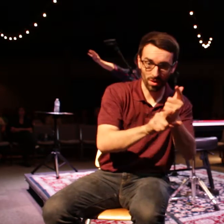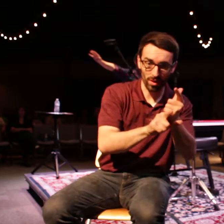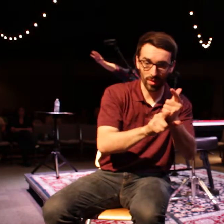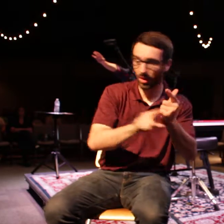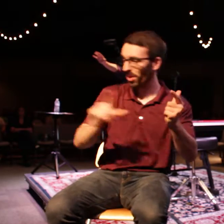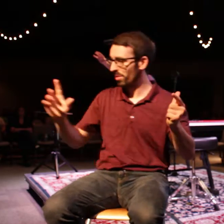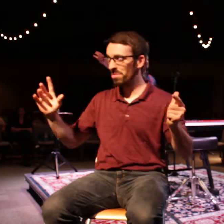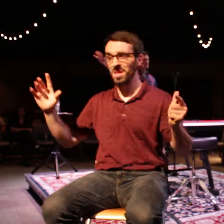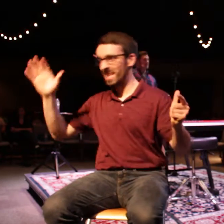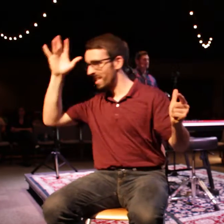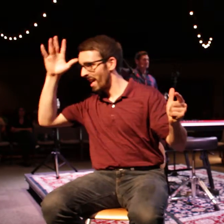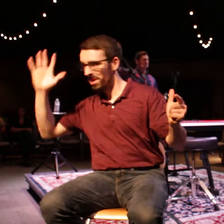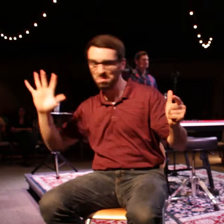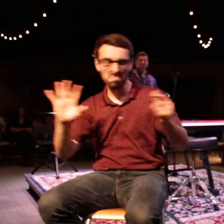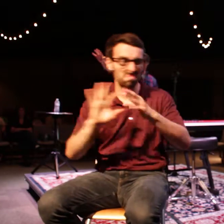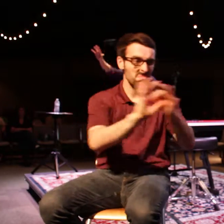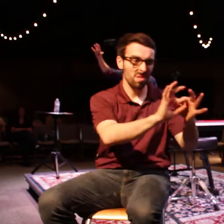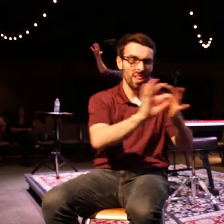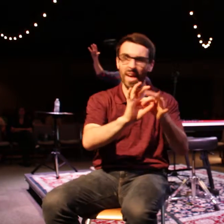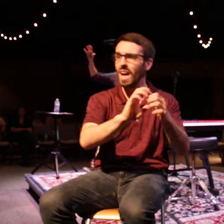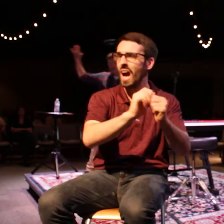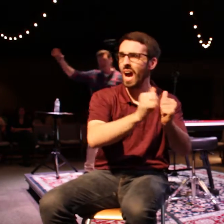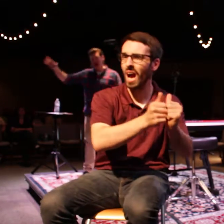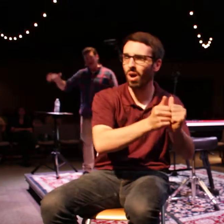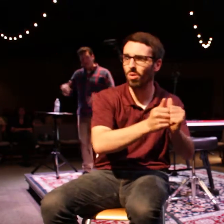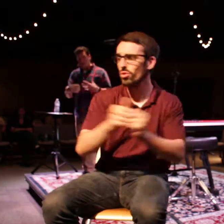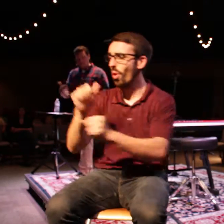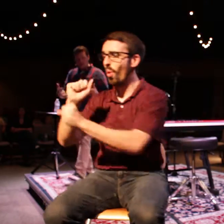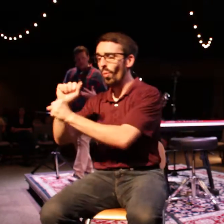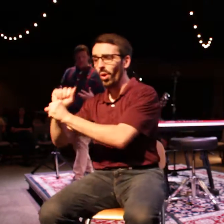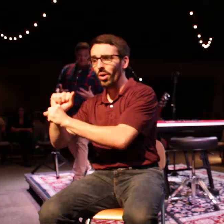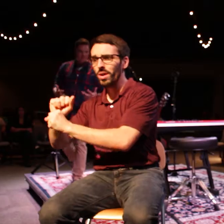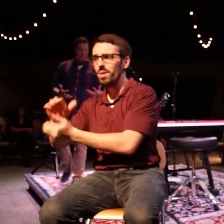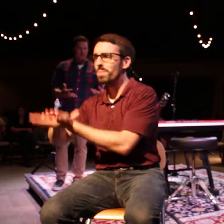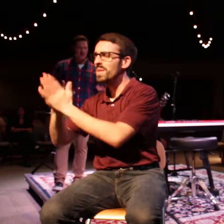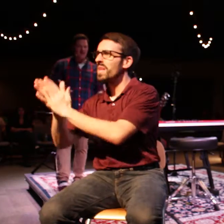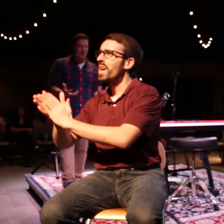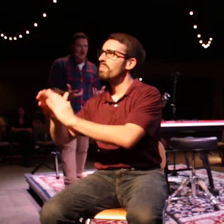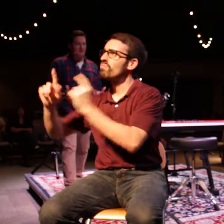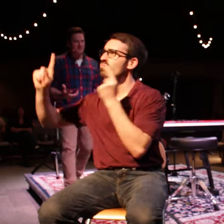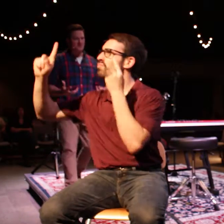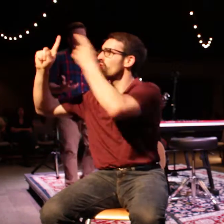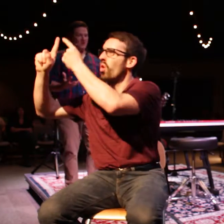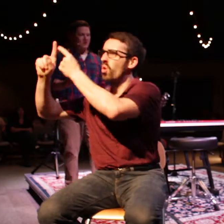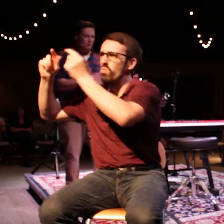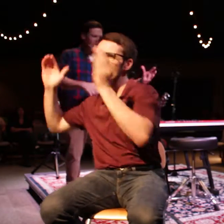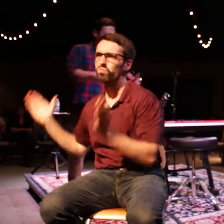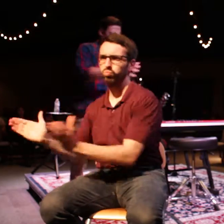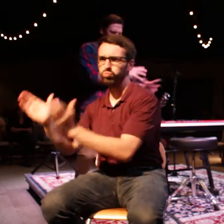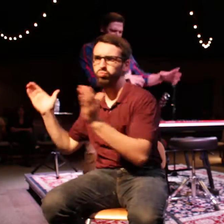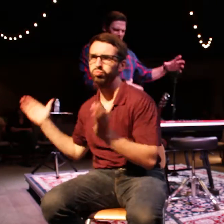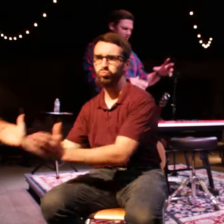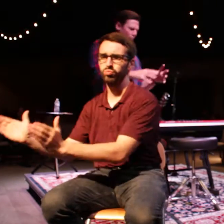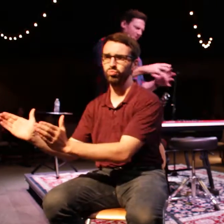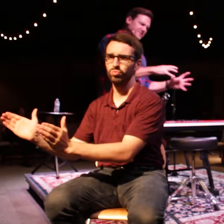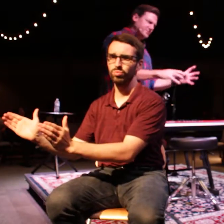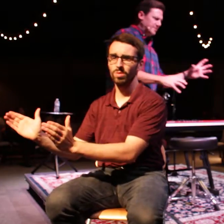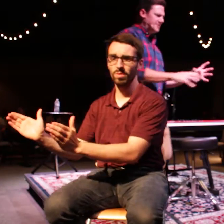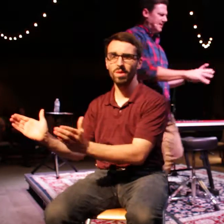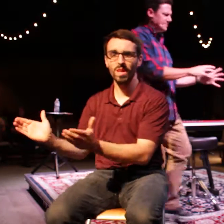pursuit of his life. It became the thing. I think for a lot of, especially men, I think what happens is, you know, we don't necessarily know what to do sometimes